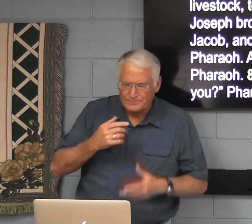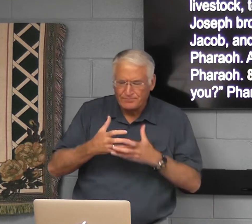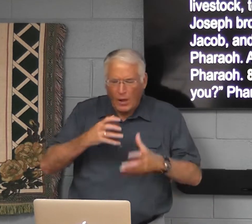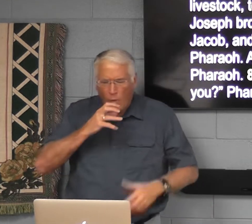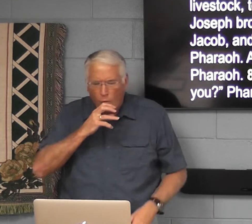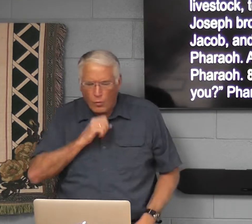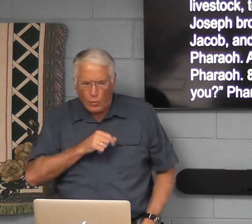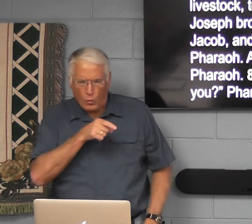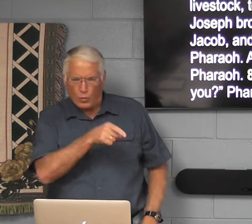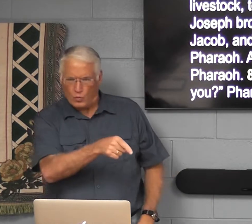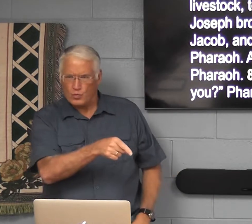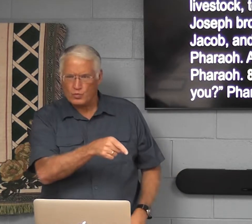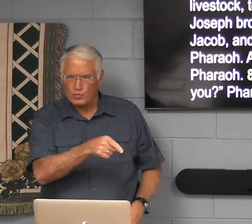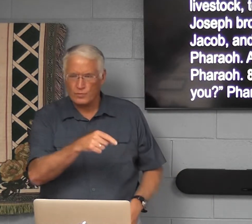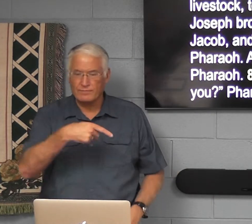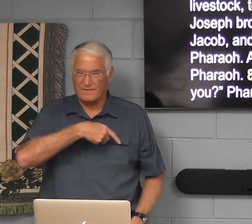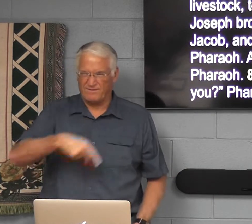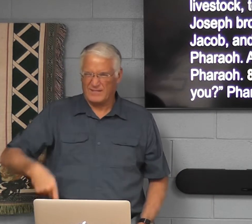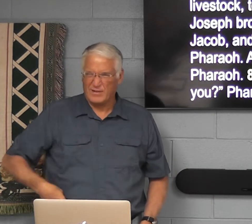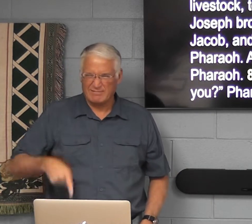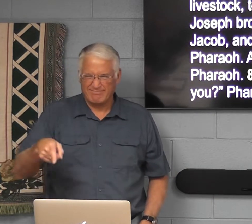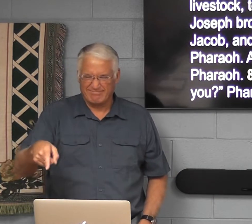how old are you? Pharaoh,